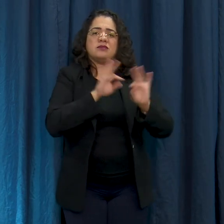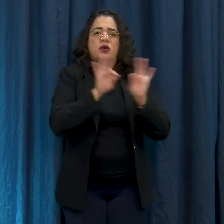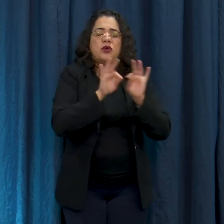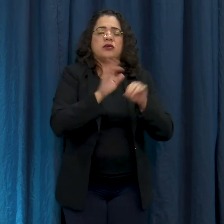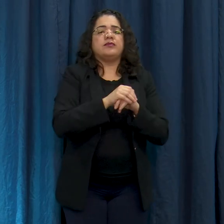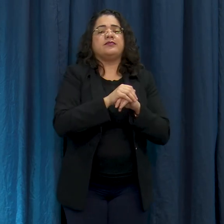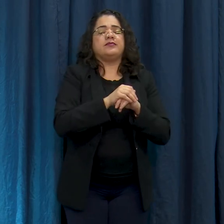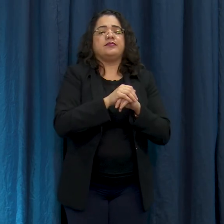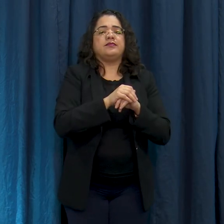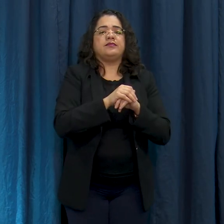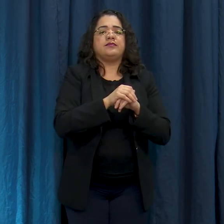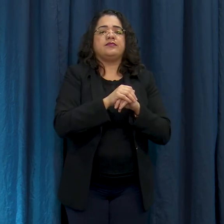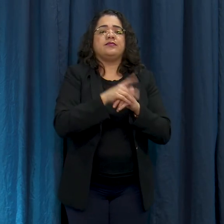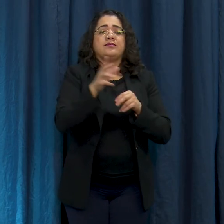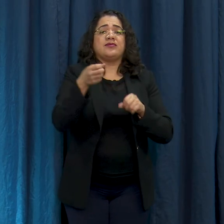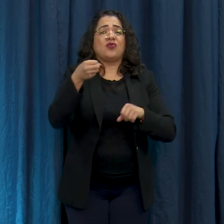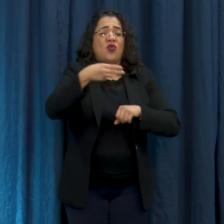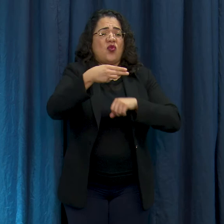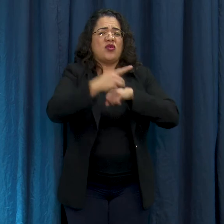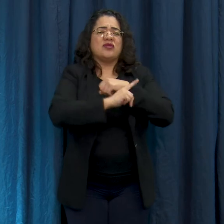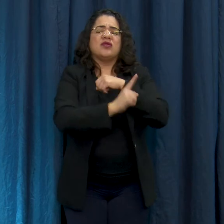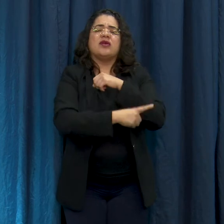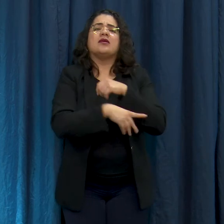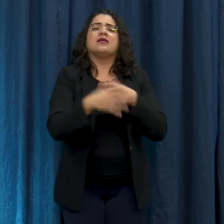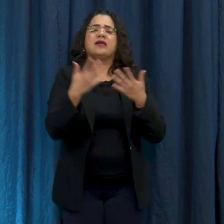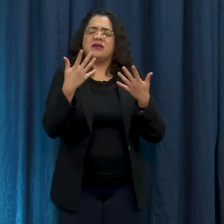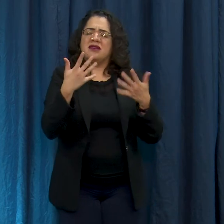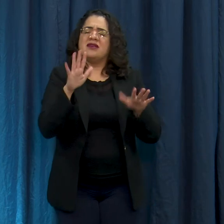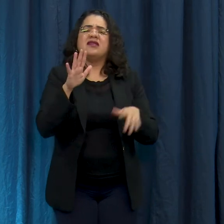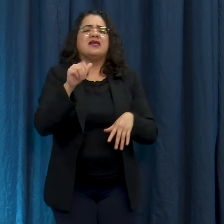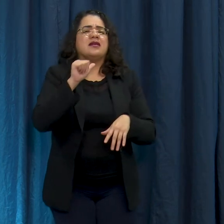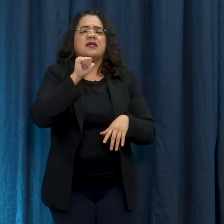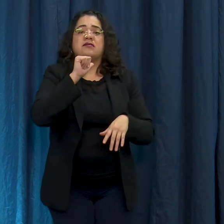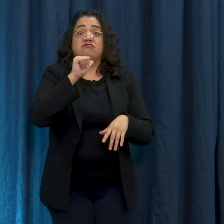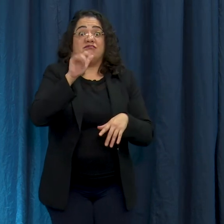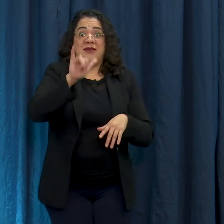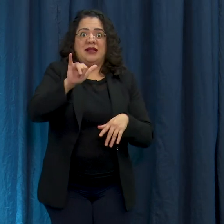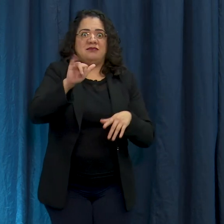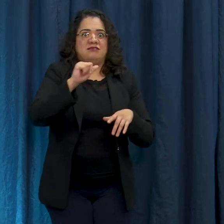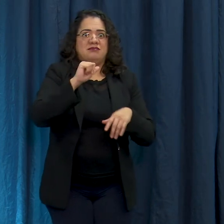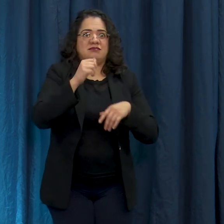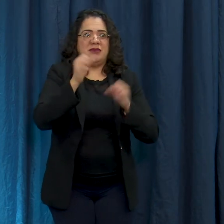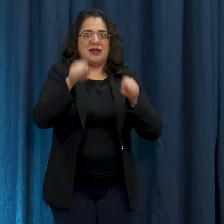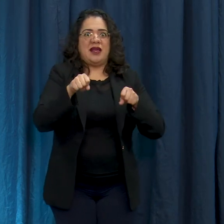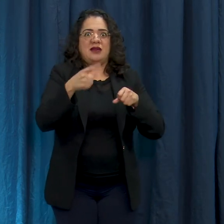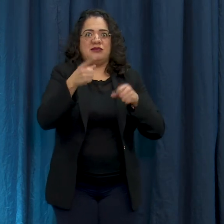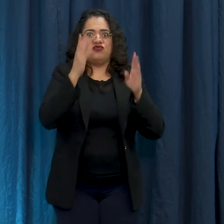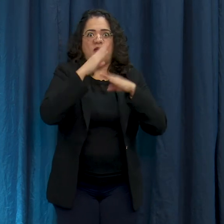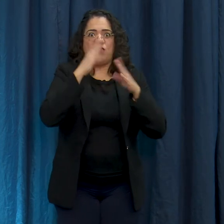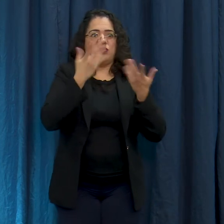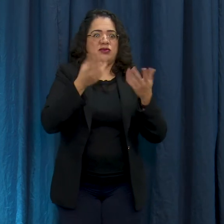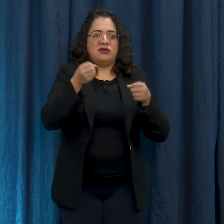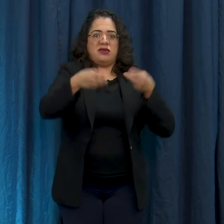También le recordamos que tirar basura sigue siendo un delito. Ha habido informes de mascarillas, cubrebocas y guantes de plástico